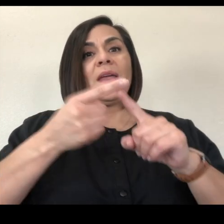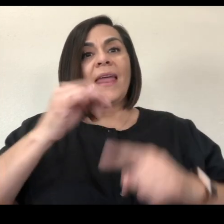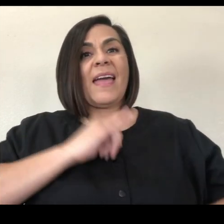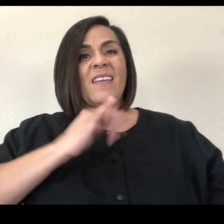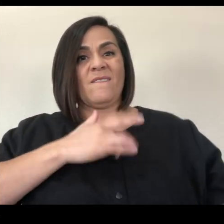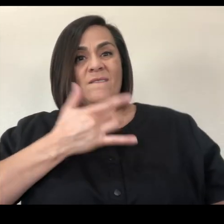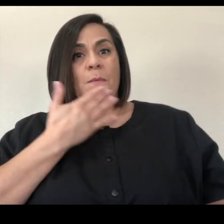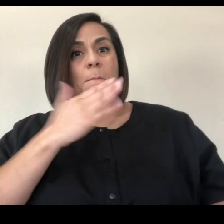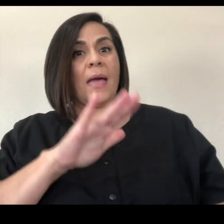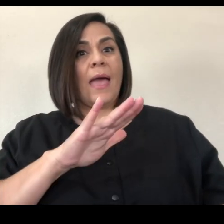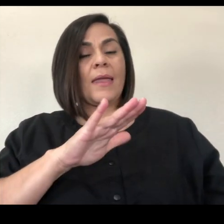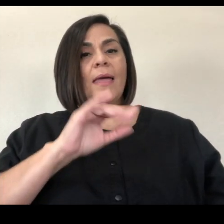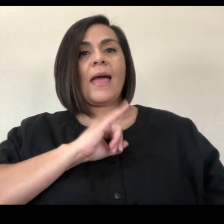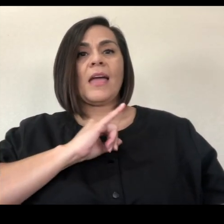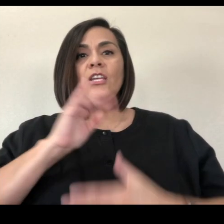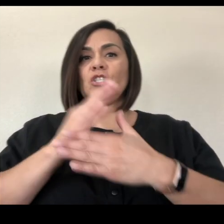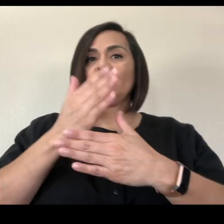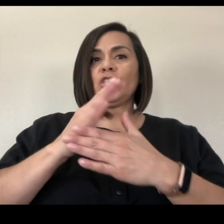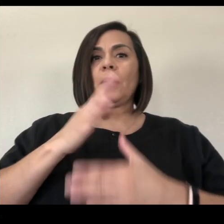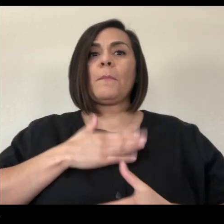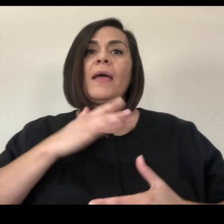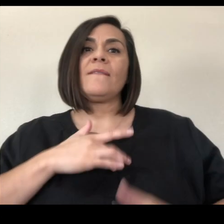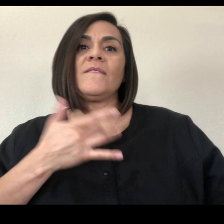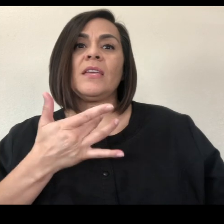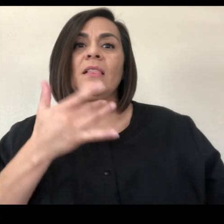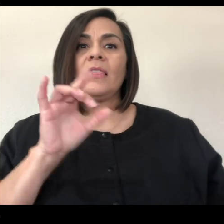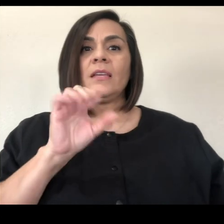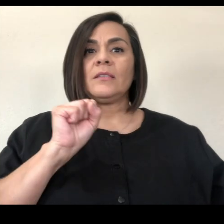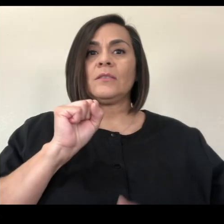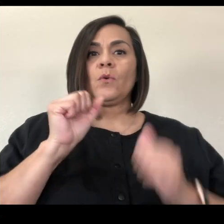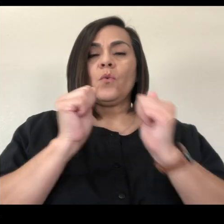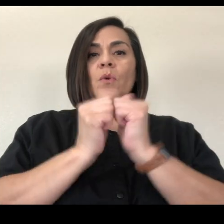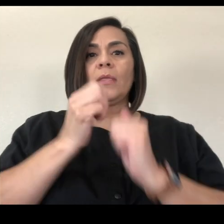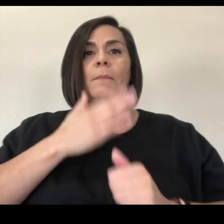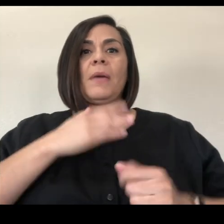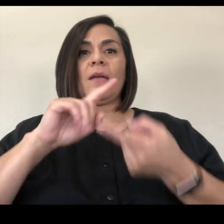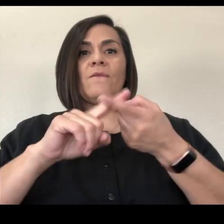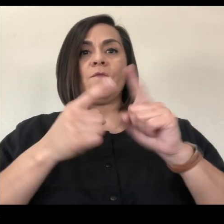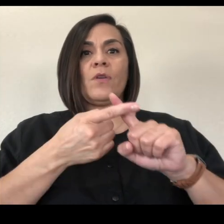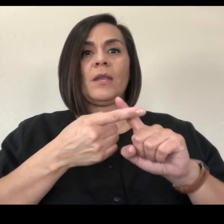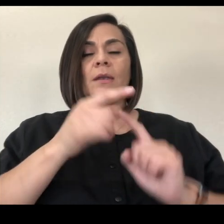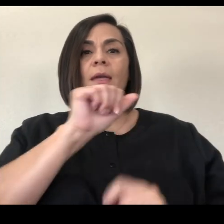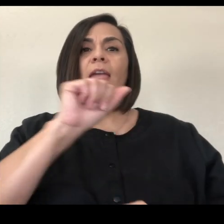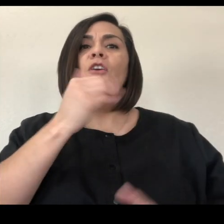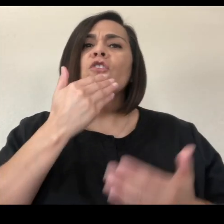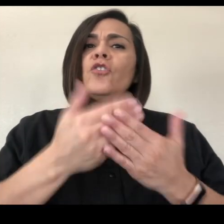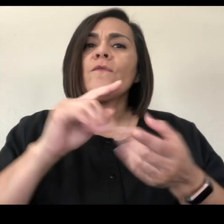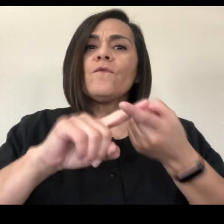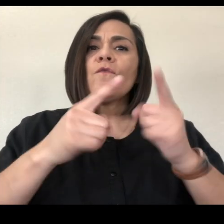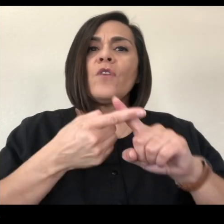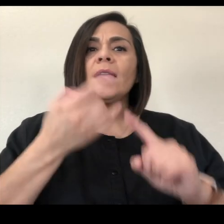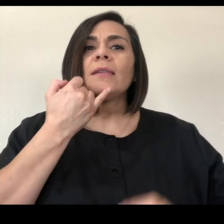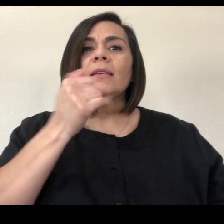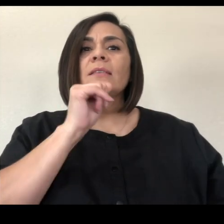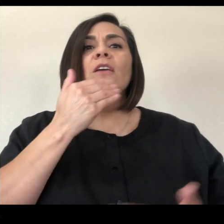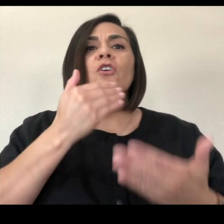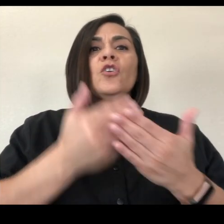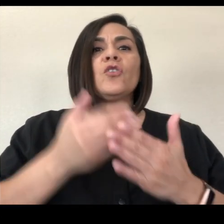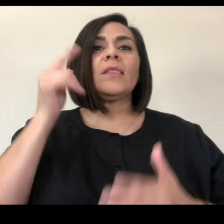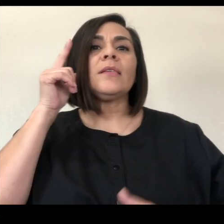I share my feelings with my friends. A good friend is a good listener. Friends stick up for one another and